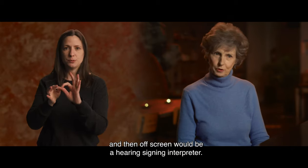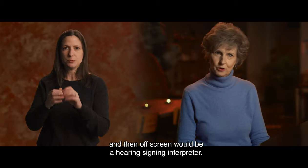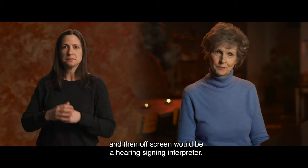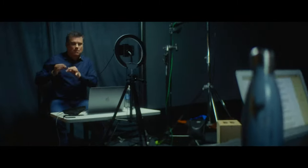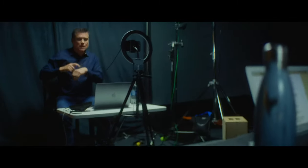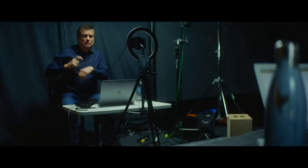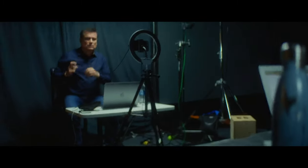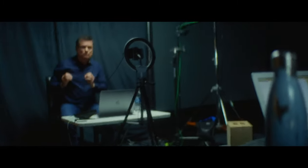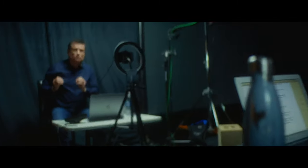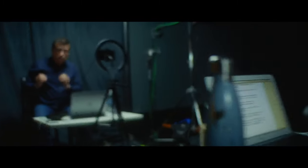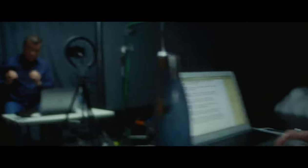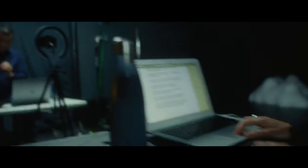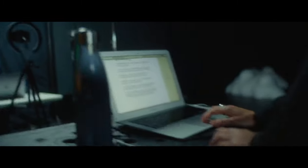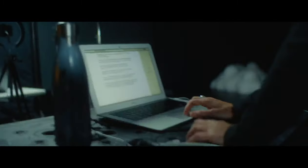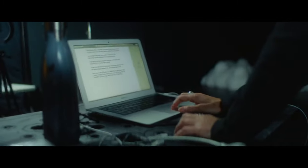interpreter.